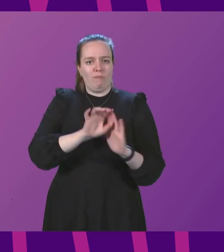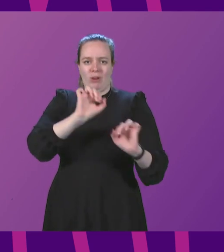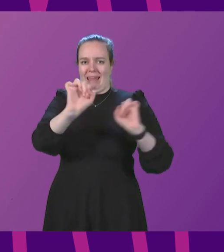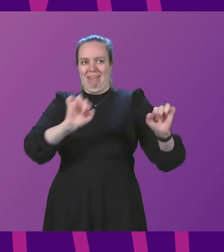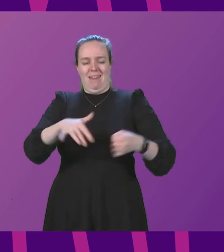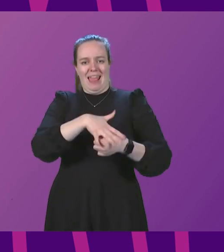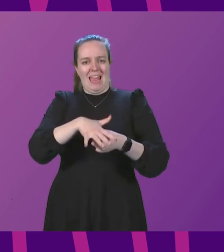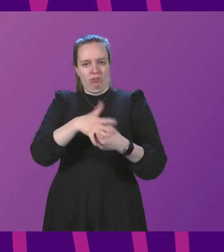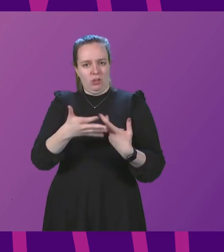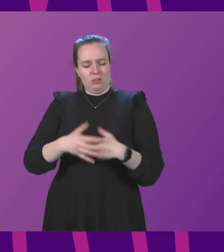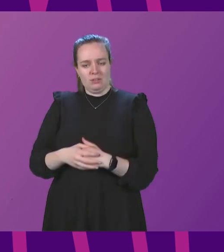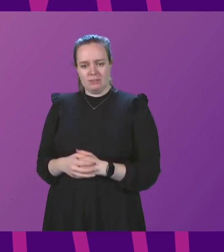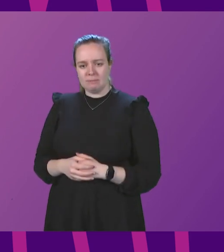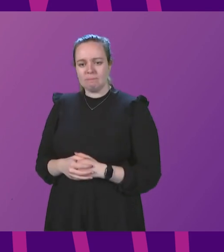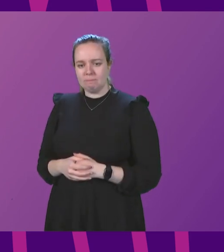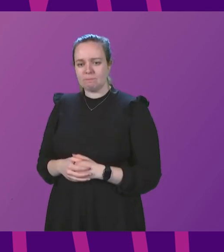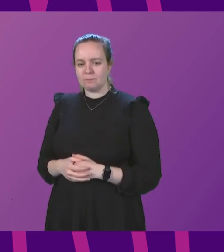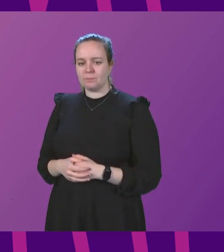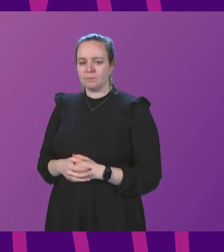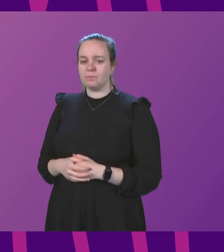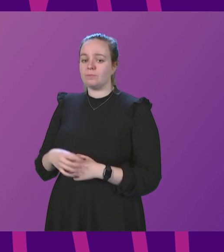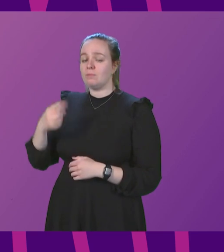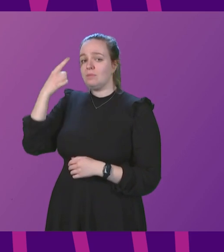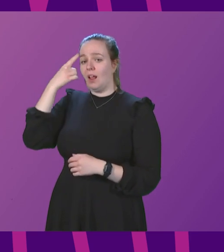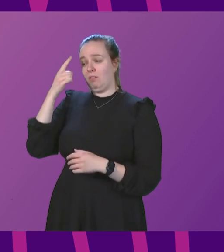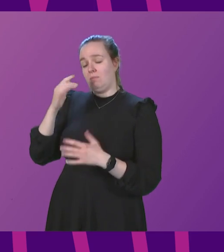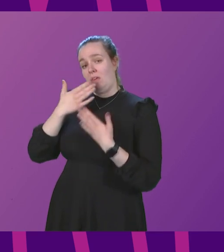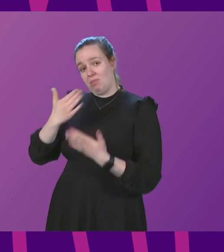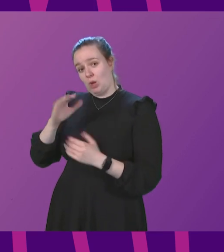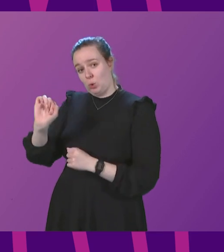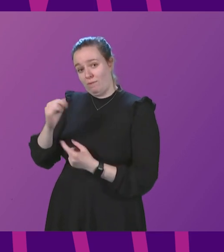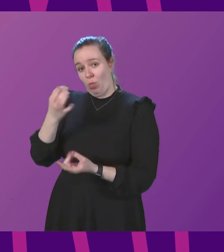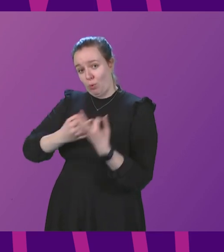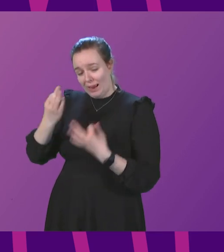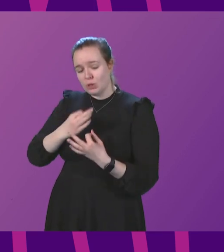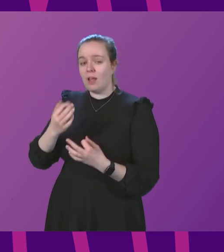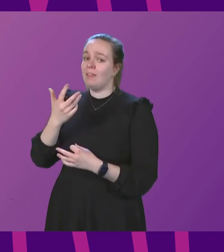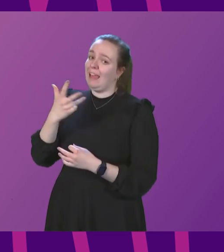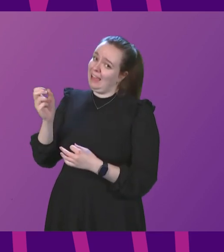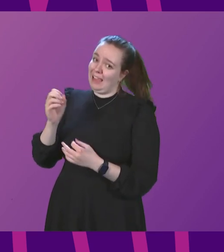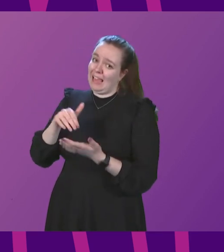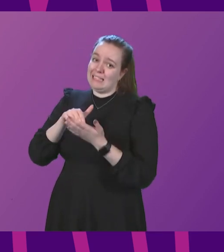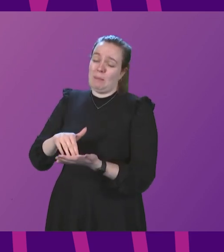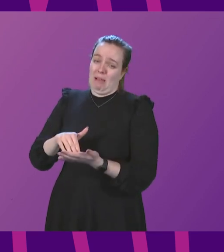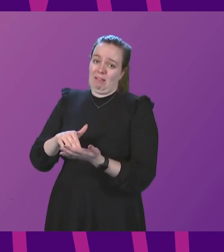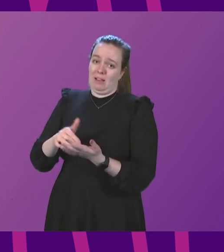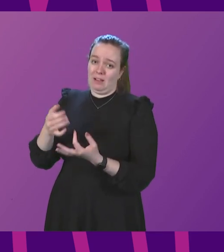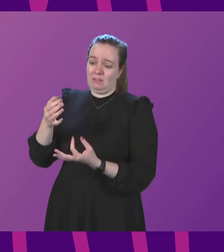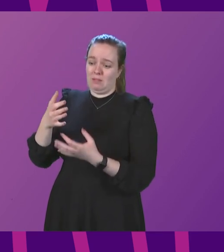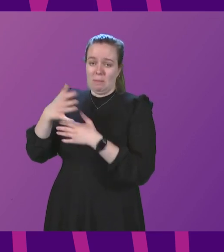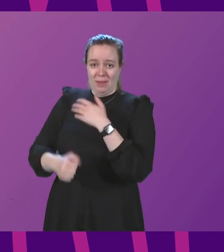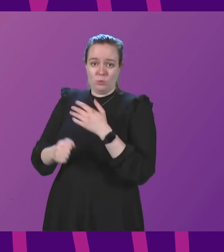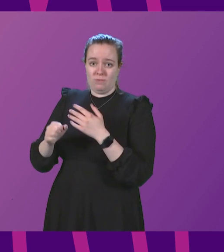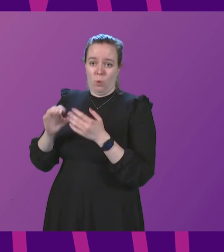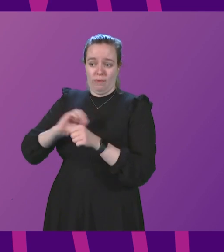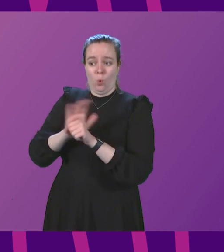first minister I thank Evelyn Tweed for the question the £80 million COVID economic recovery fund which